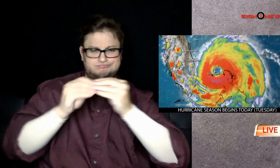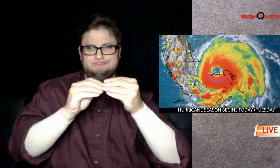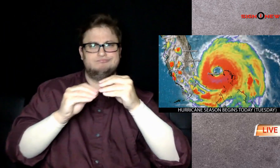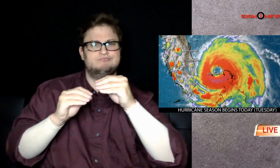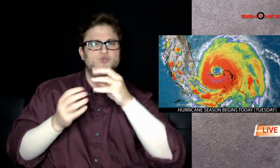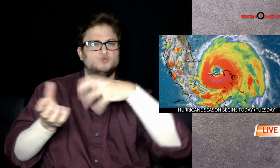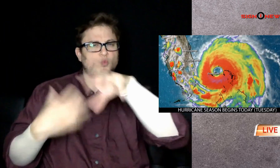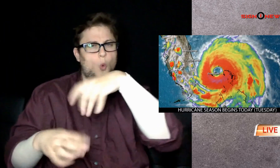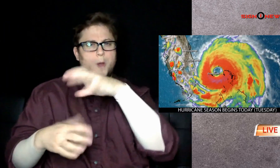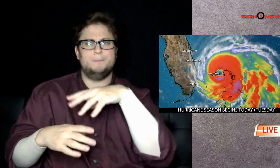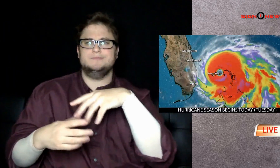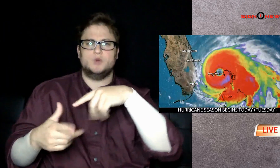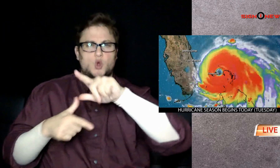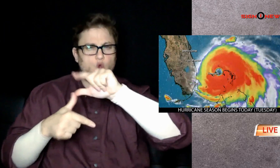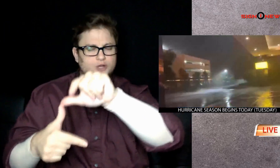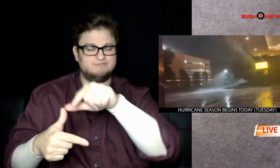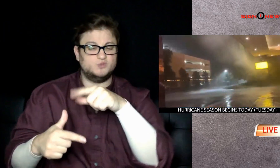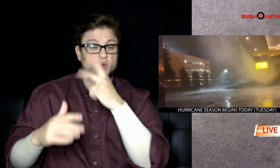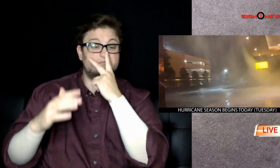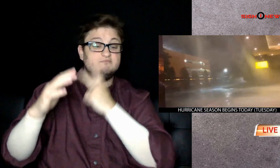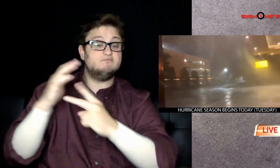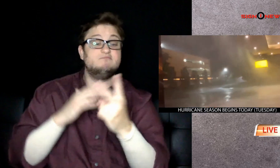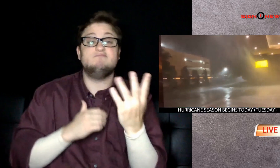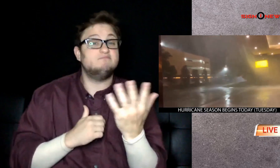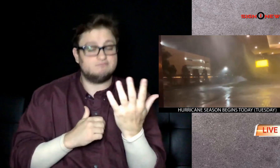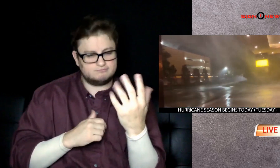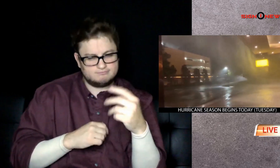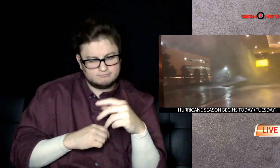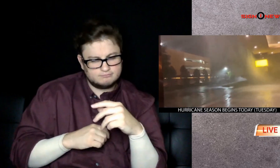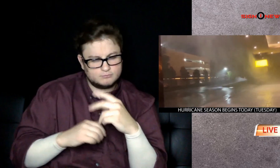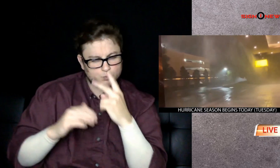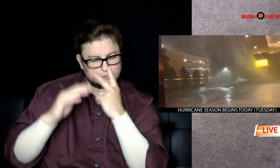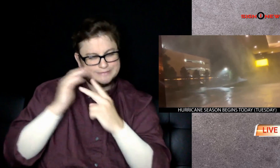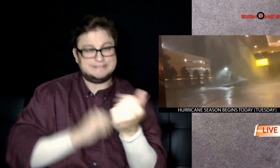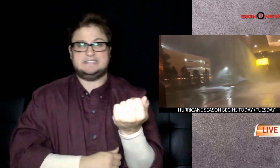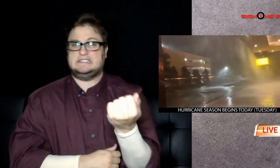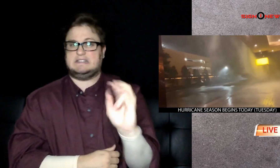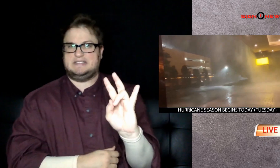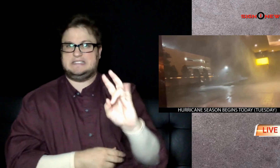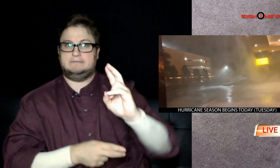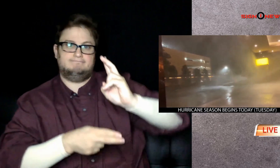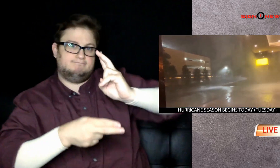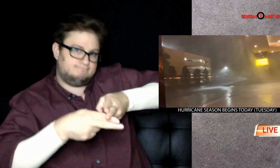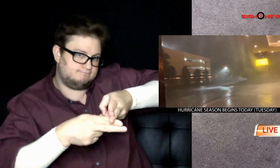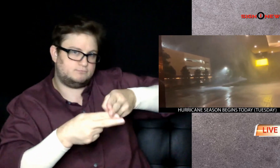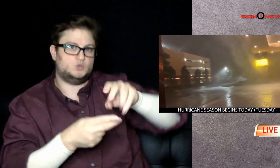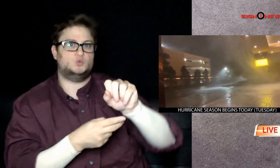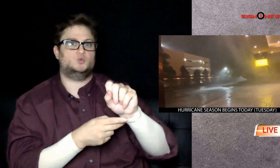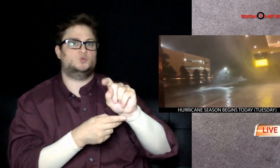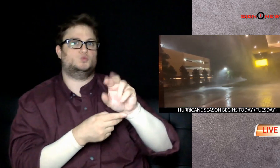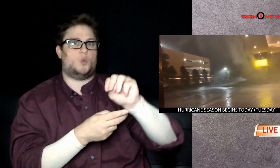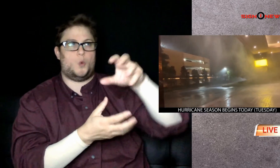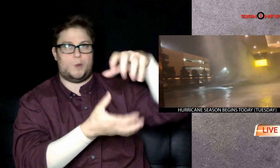above-average season, forecasting 17 named storms,